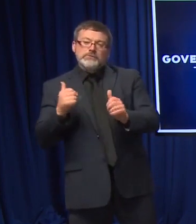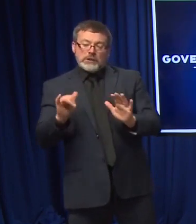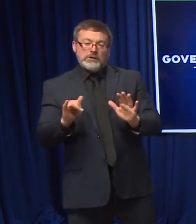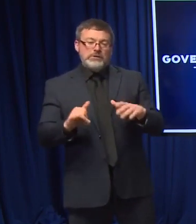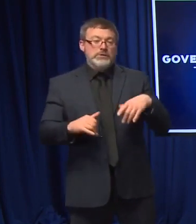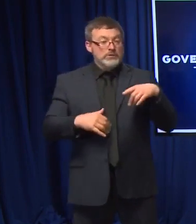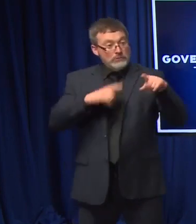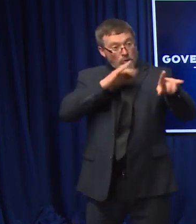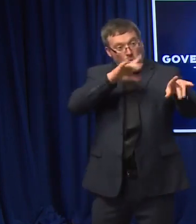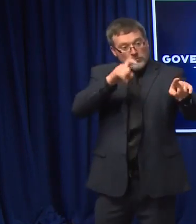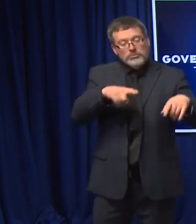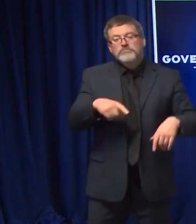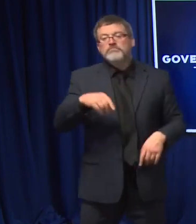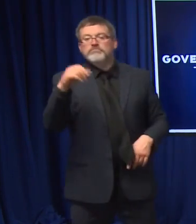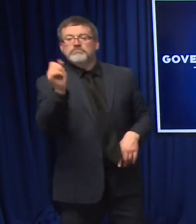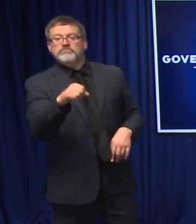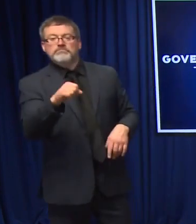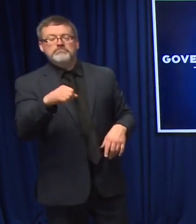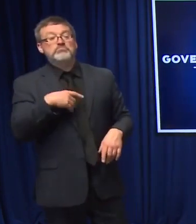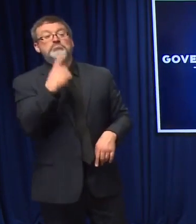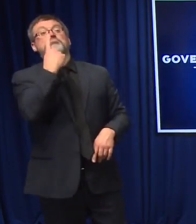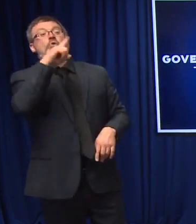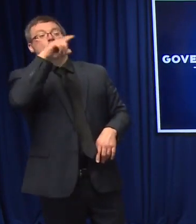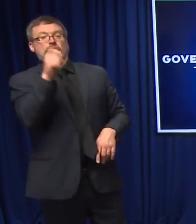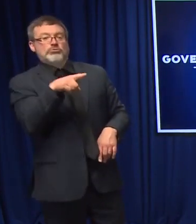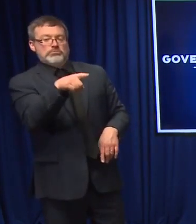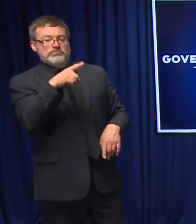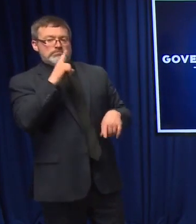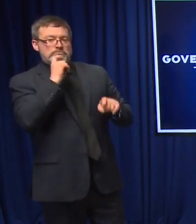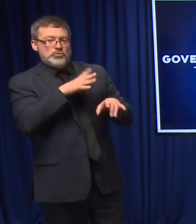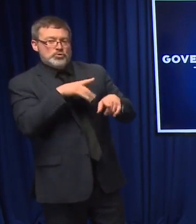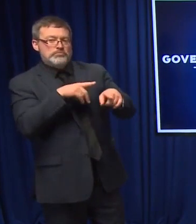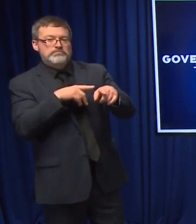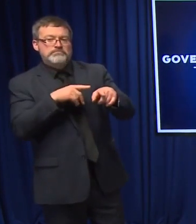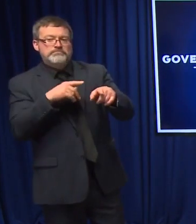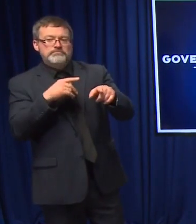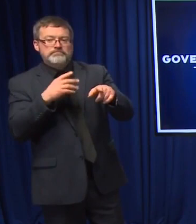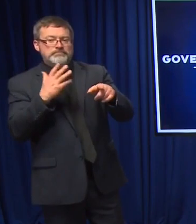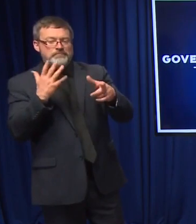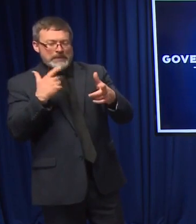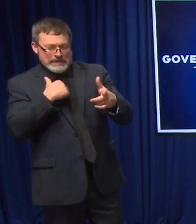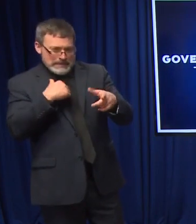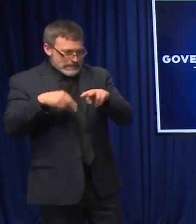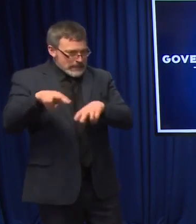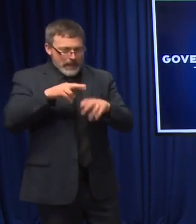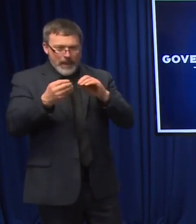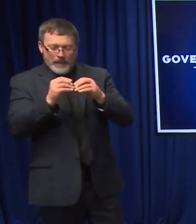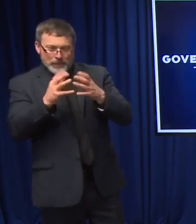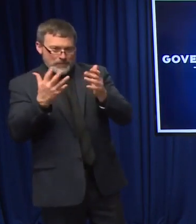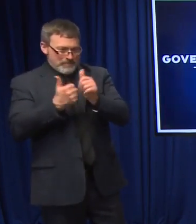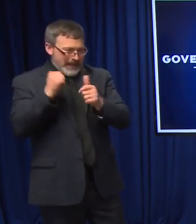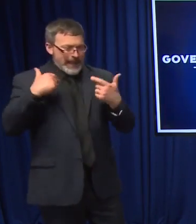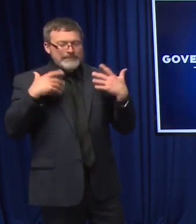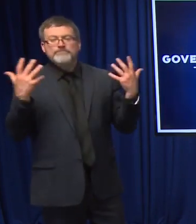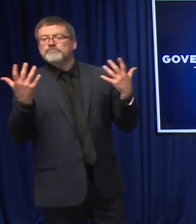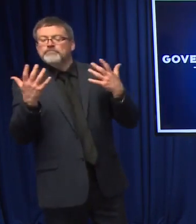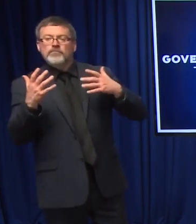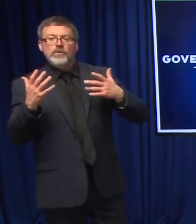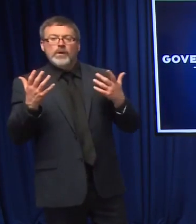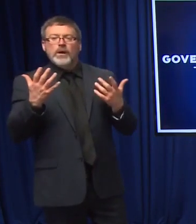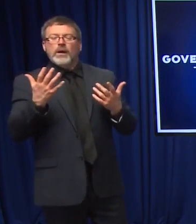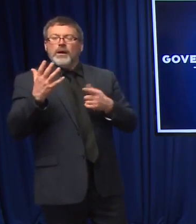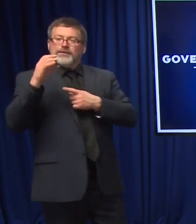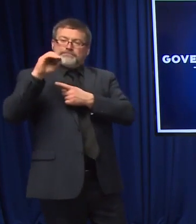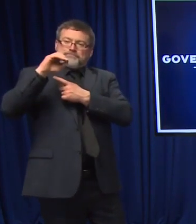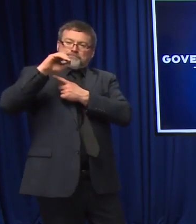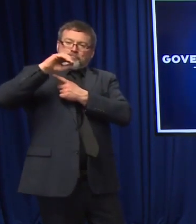What is the, you may not know this because of all the things we've talked about with data, but do we know what the percentage of vaccinated kids in that age